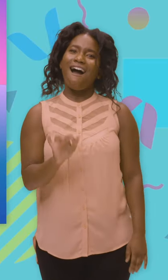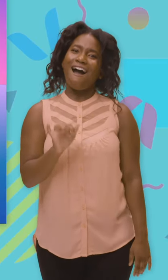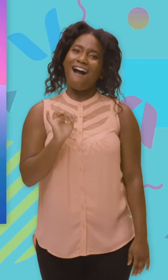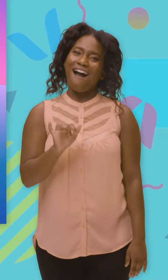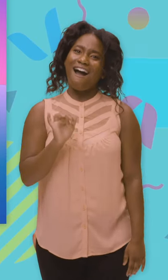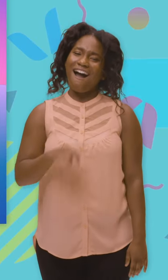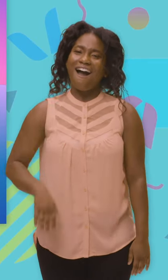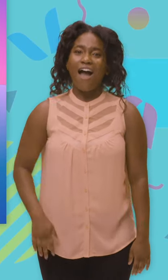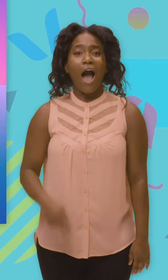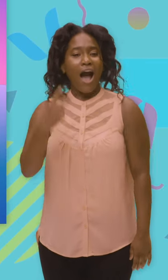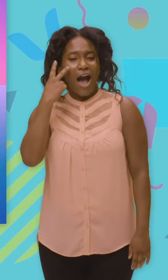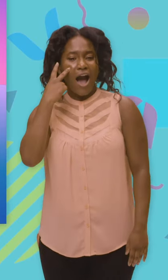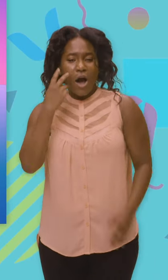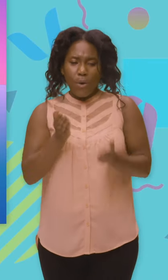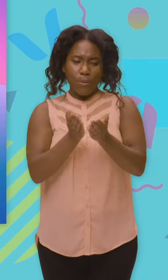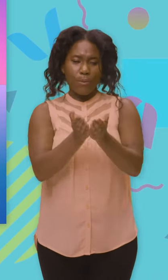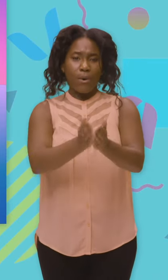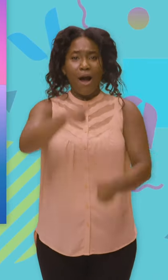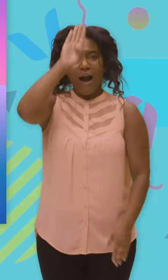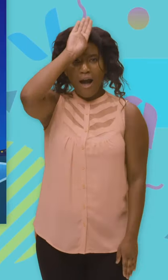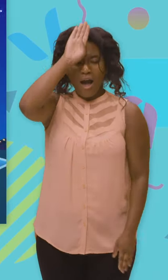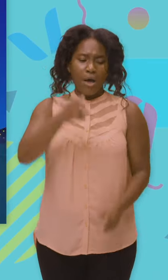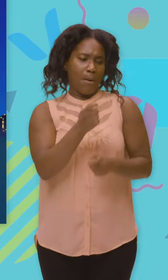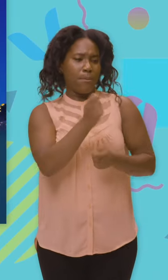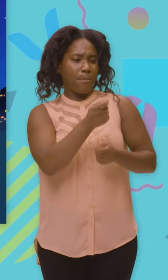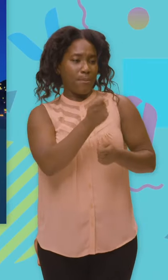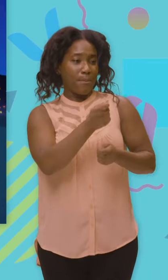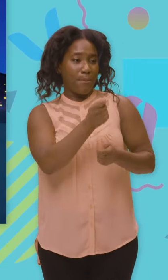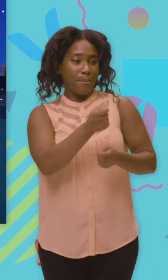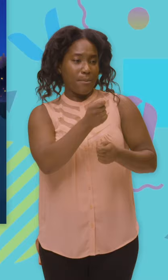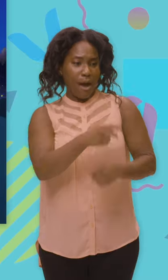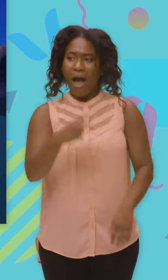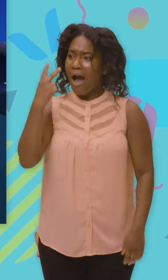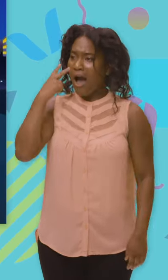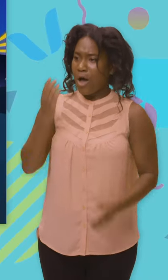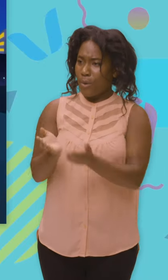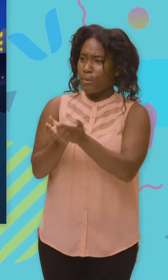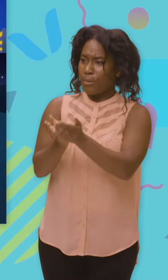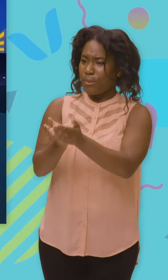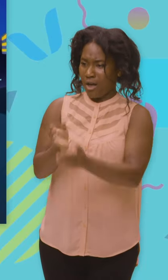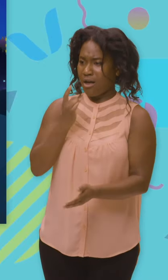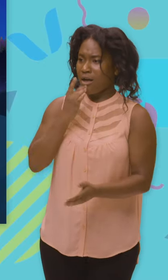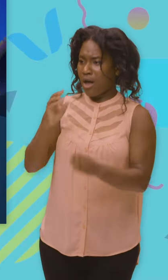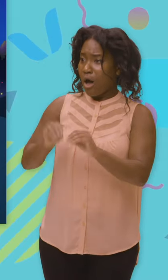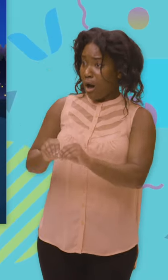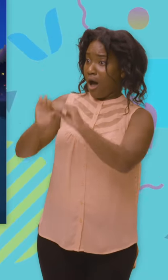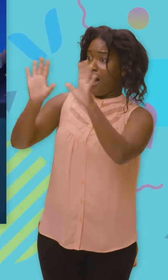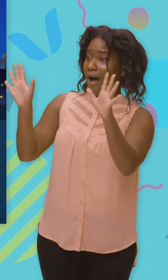I saw a boat that was fire fighting. I saw a boat that was bright as lightning. I saw